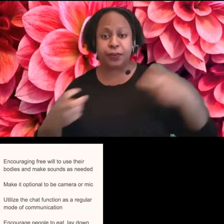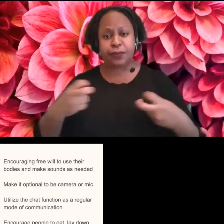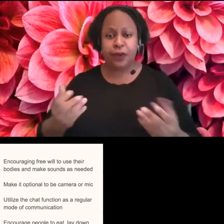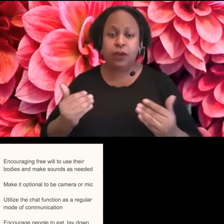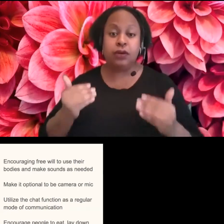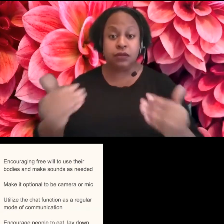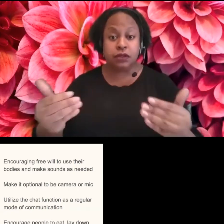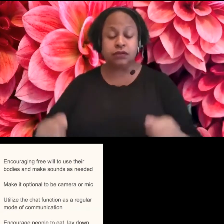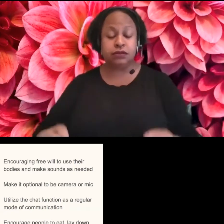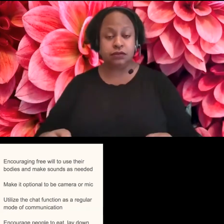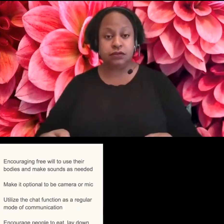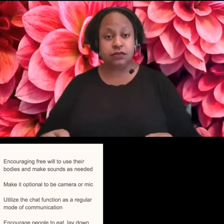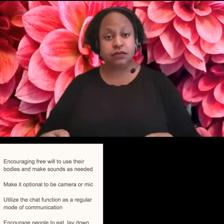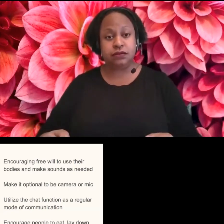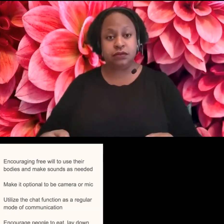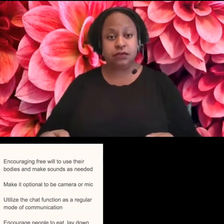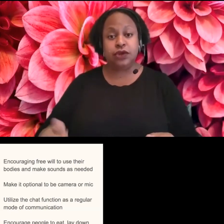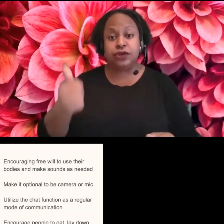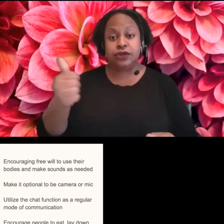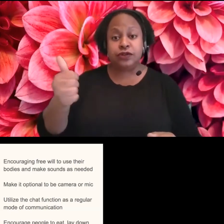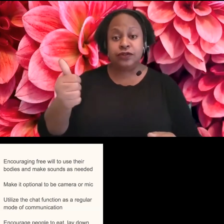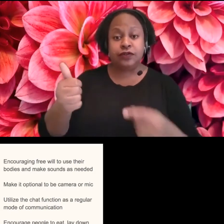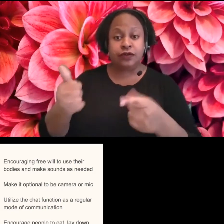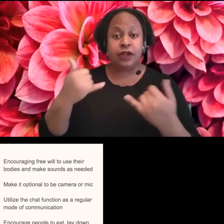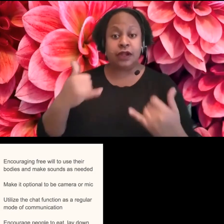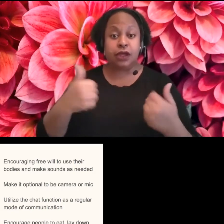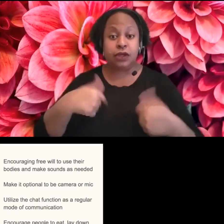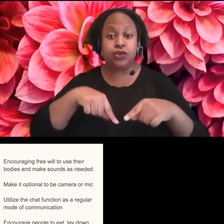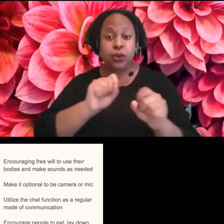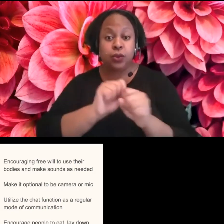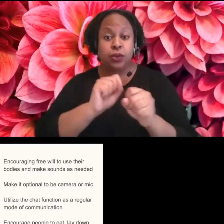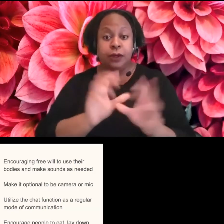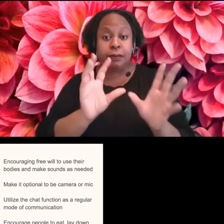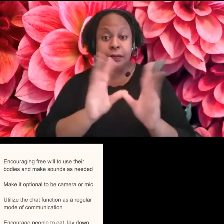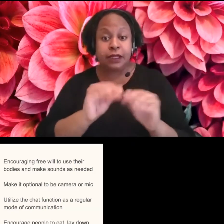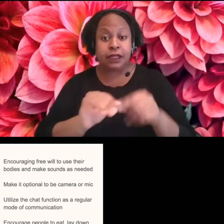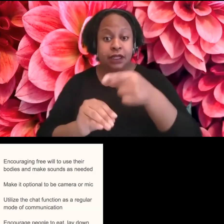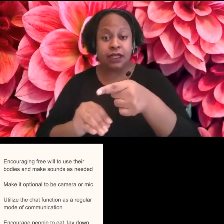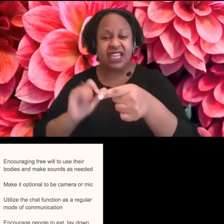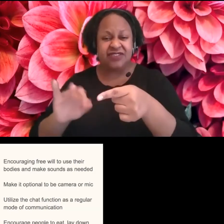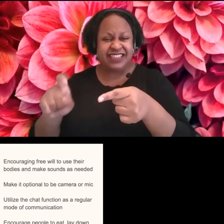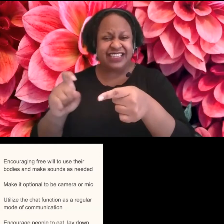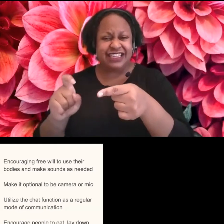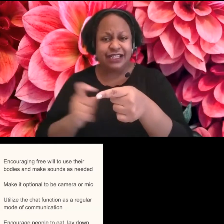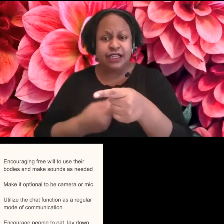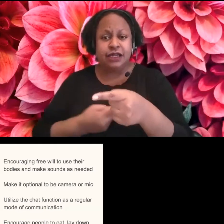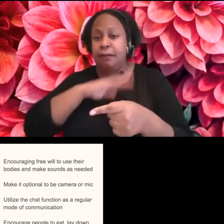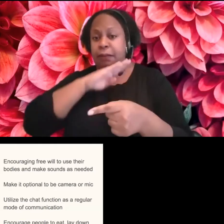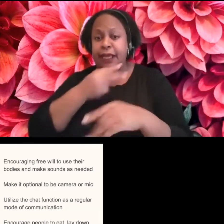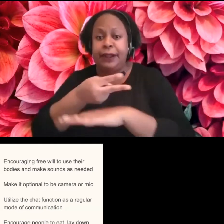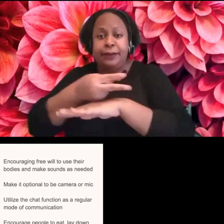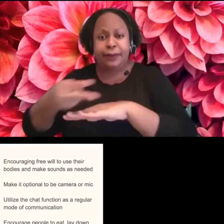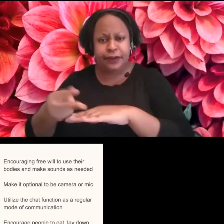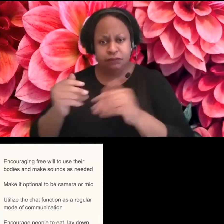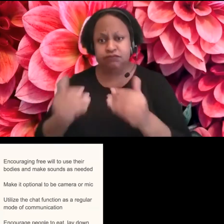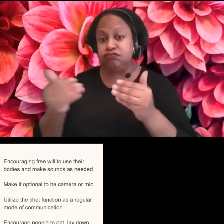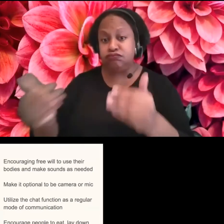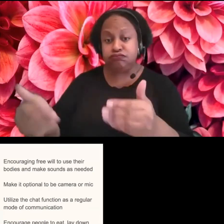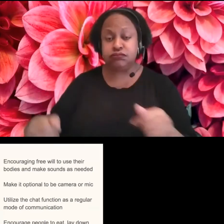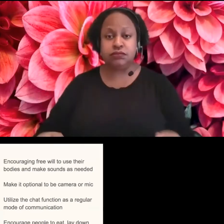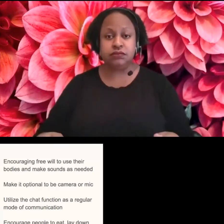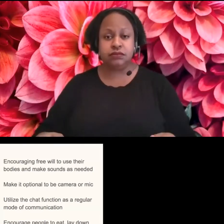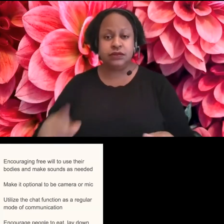move and lay down on your own bed in the middle of a work meeting if you need to, um, make sounds. Uh, uh,